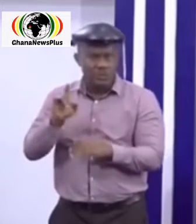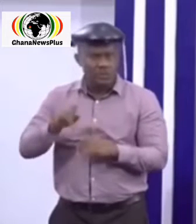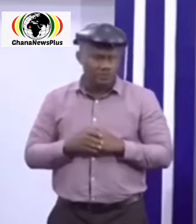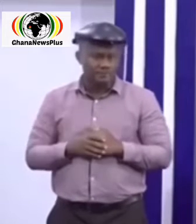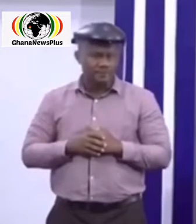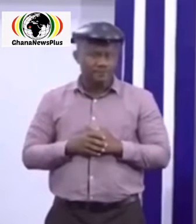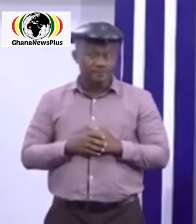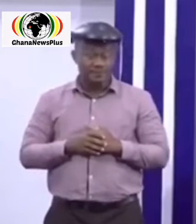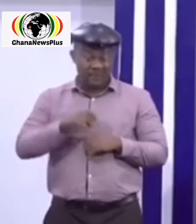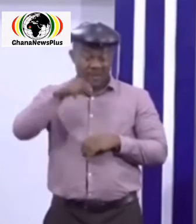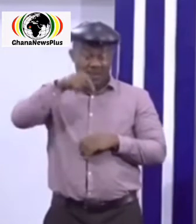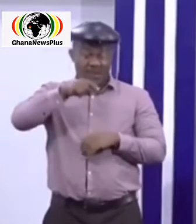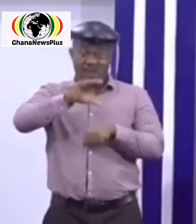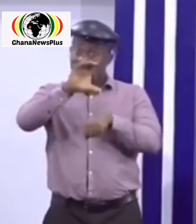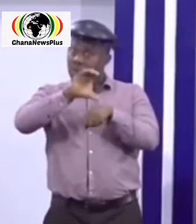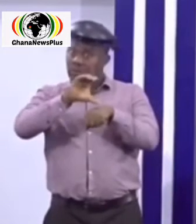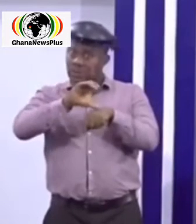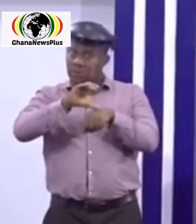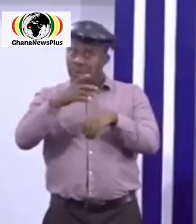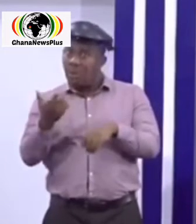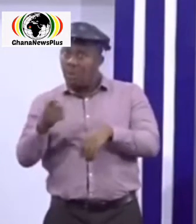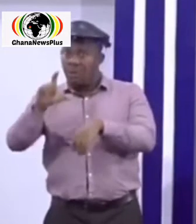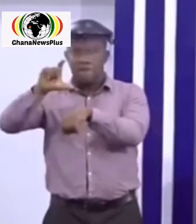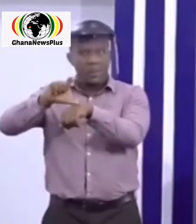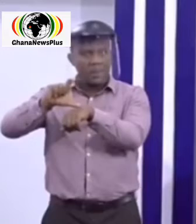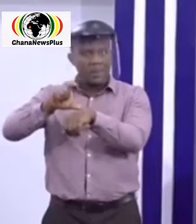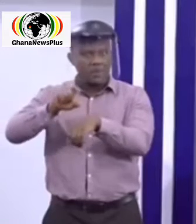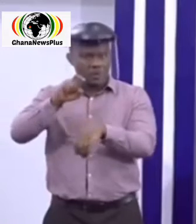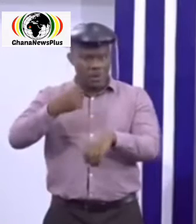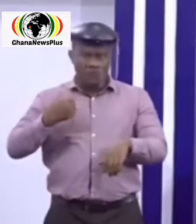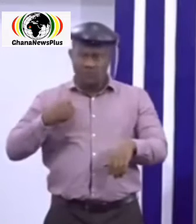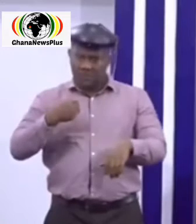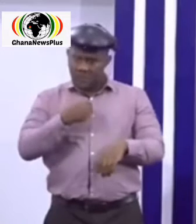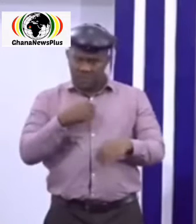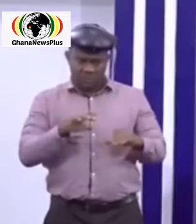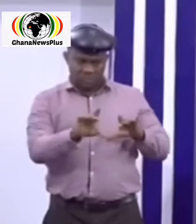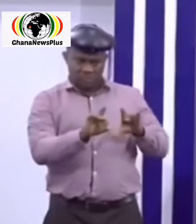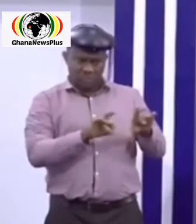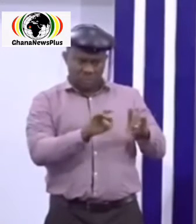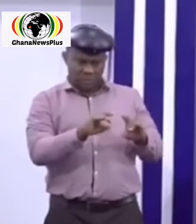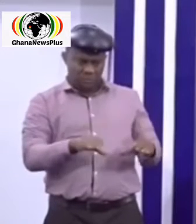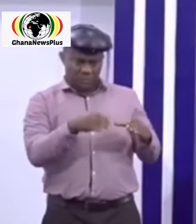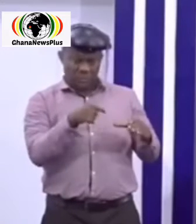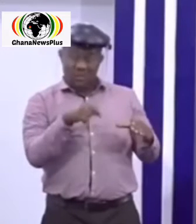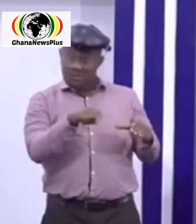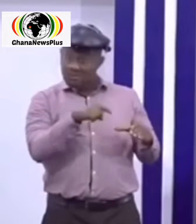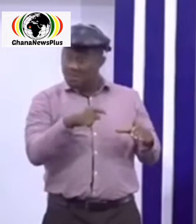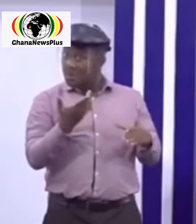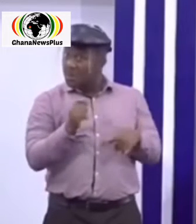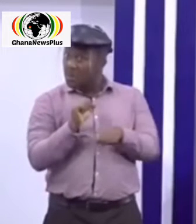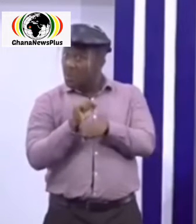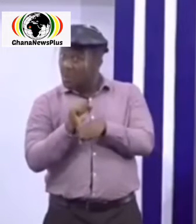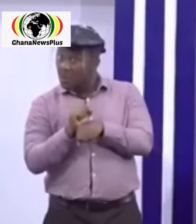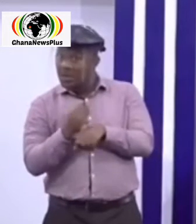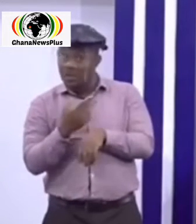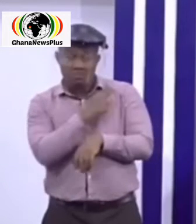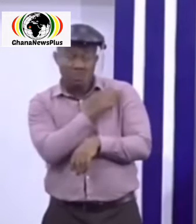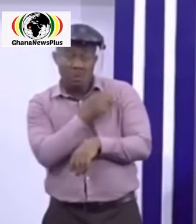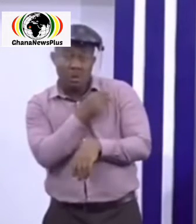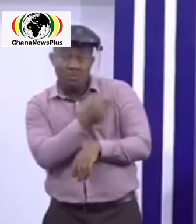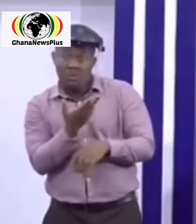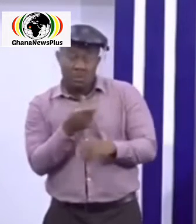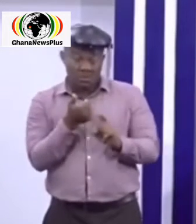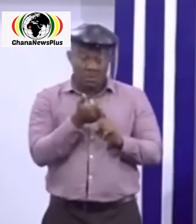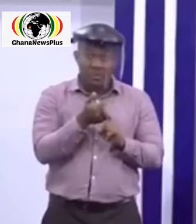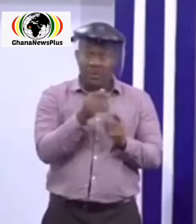force comprising of members who are preferably health workers who are they